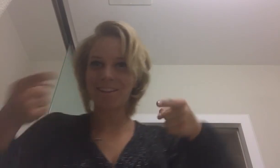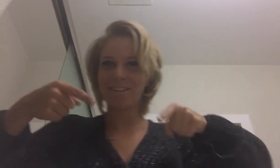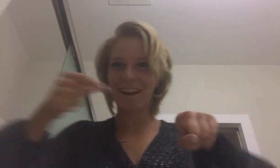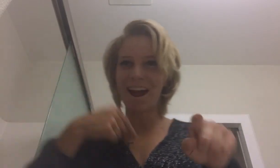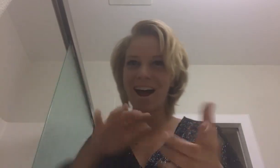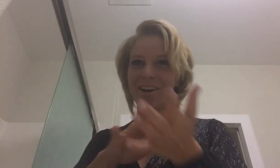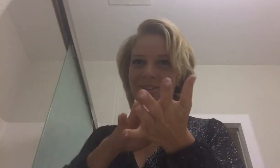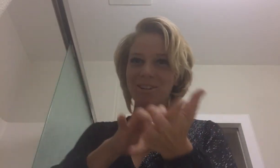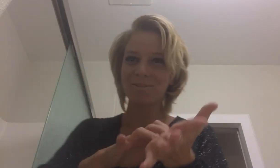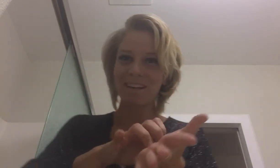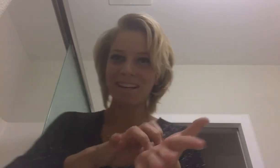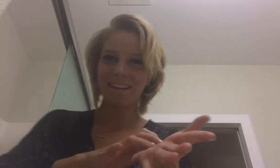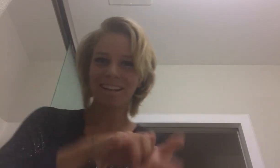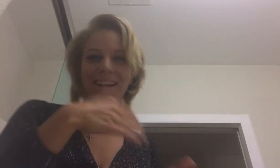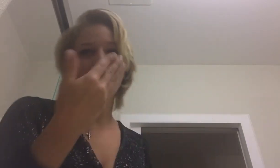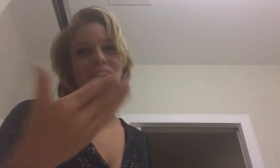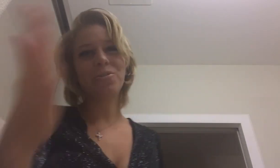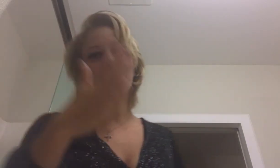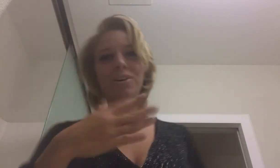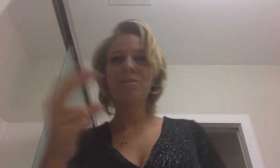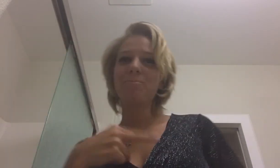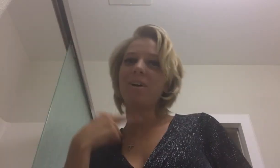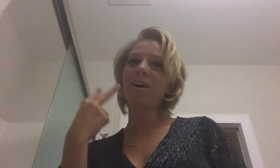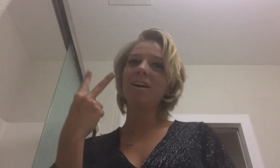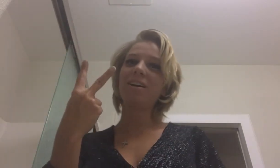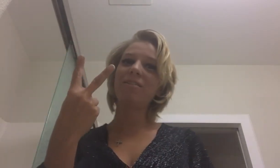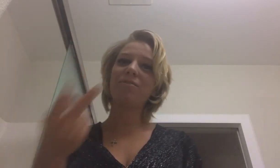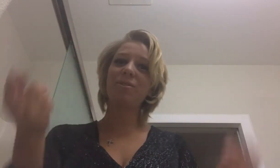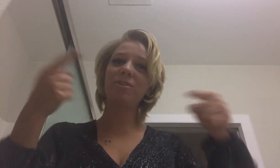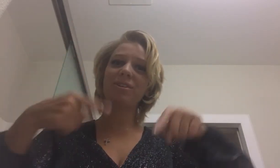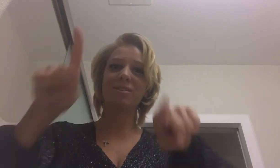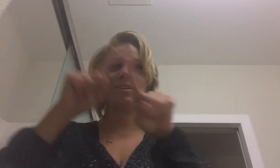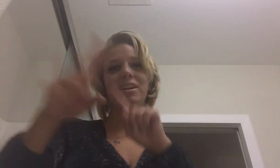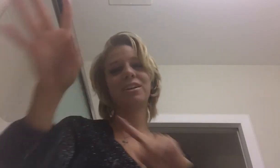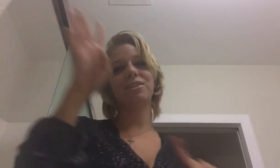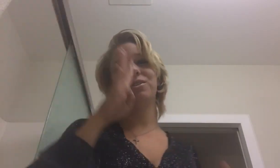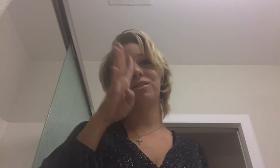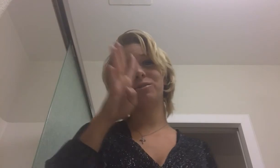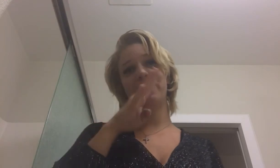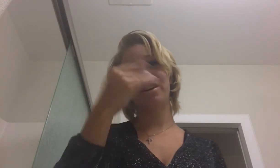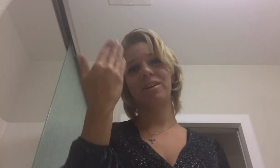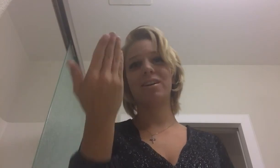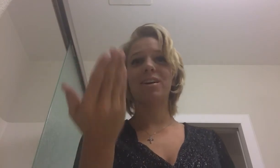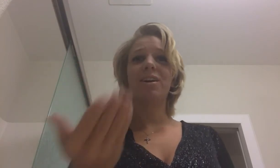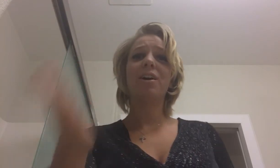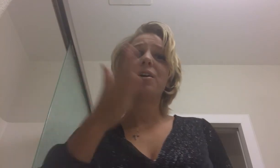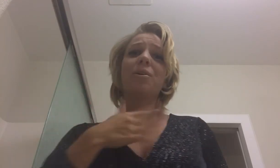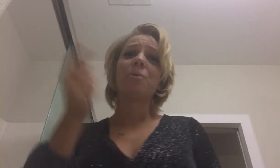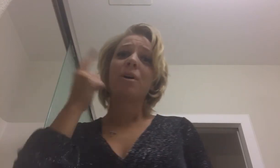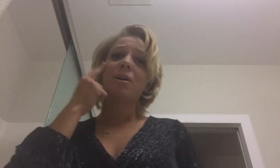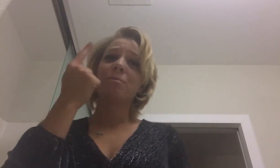You were my strength when I was you You You power